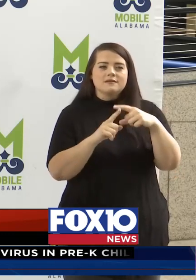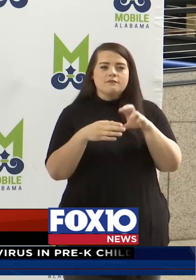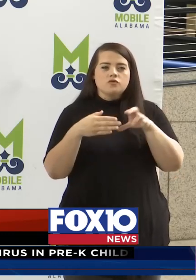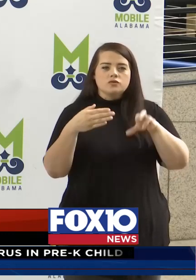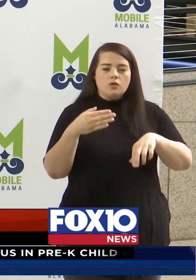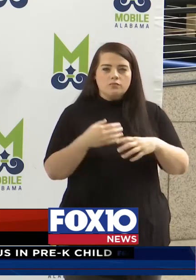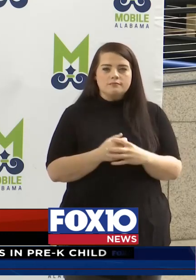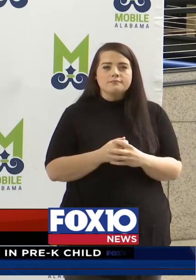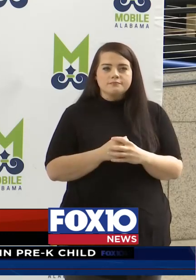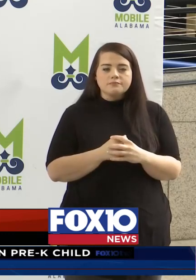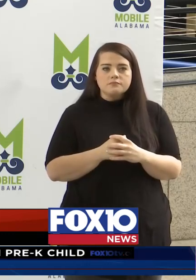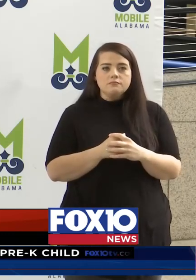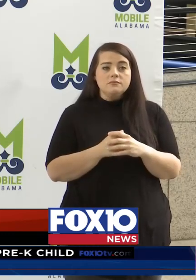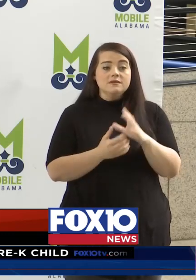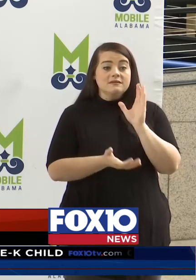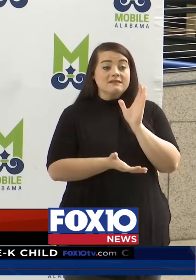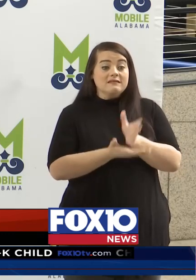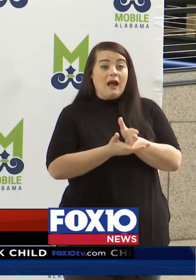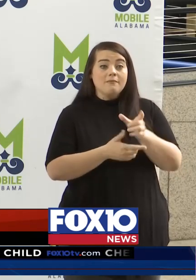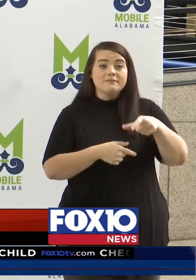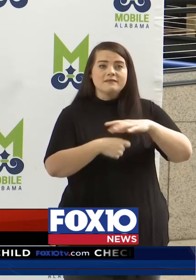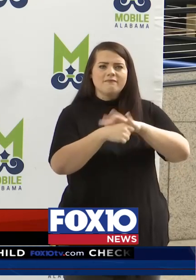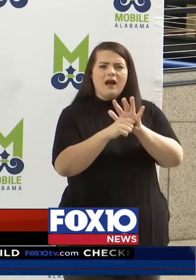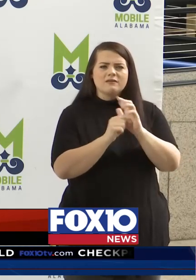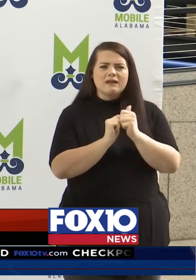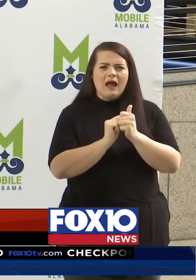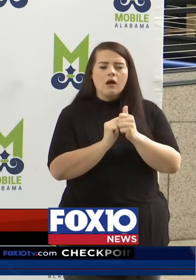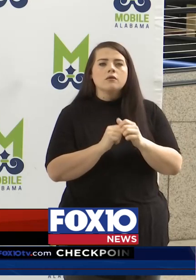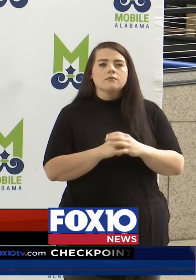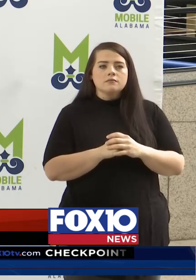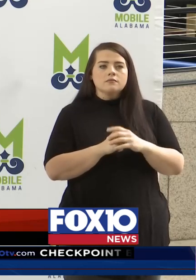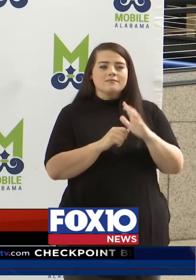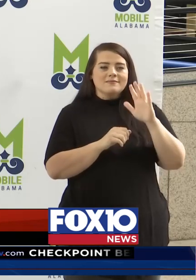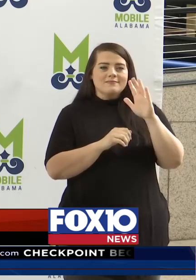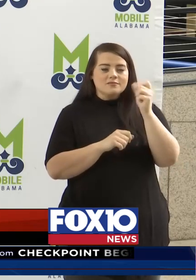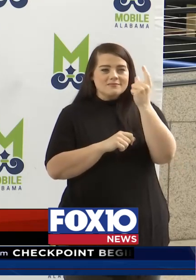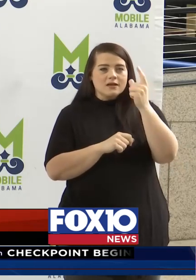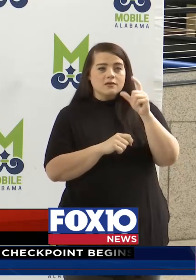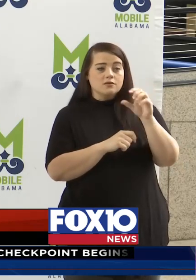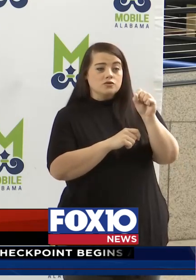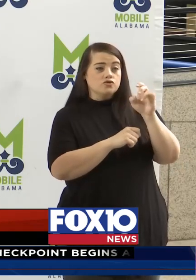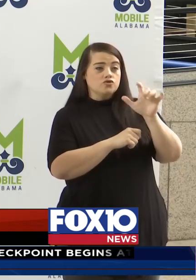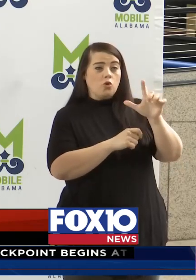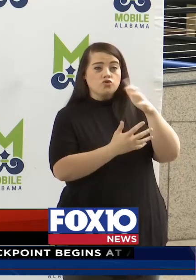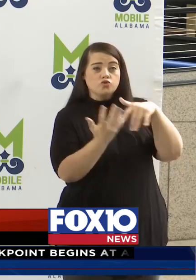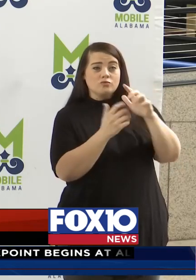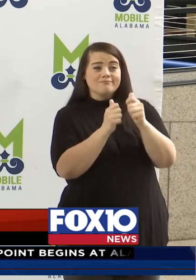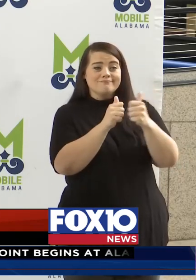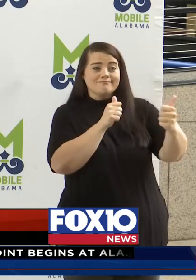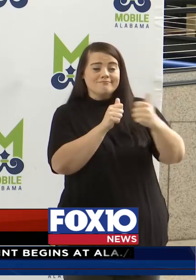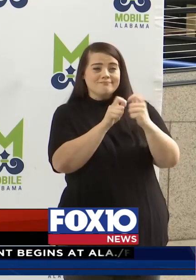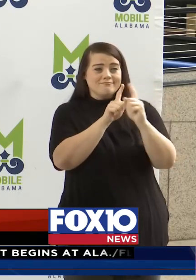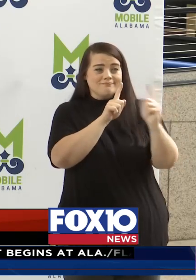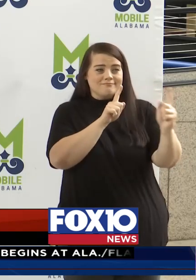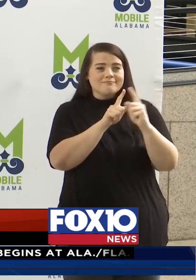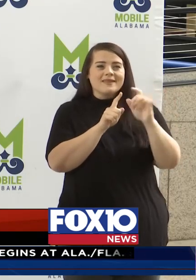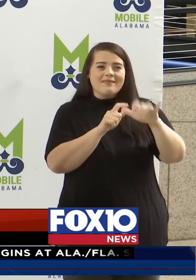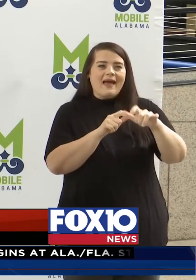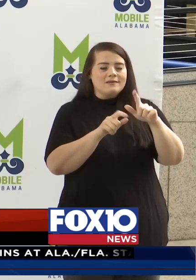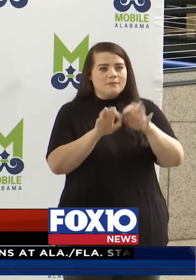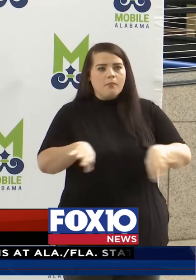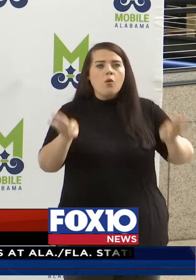To stop the coronavirus, social distancing has as much to do with it as anything.